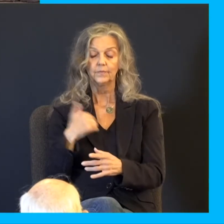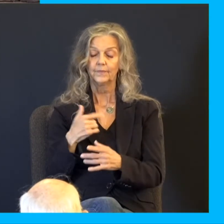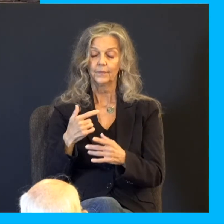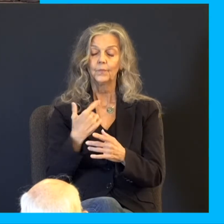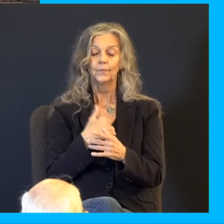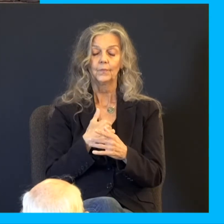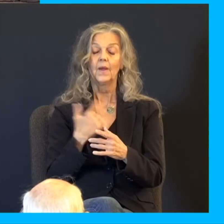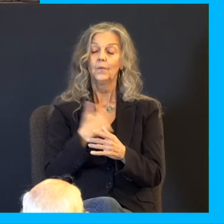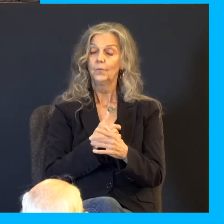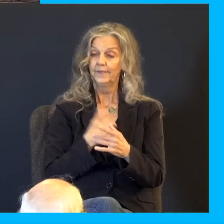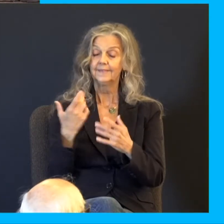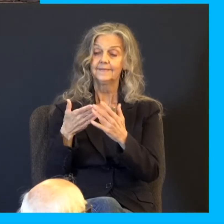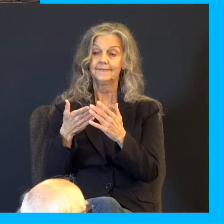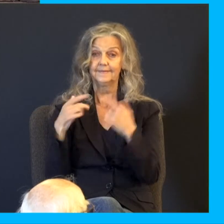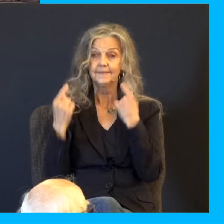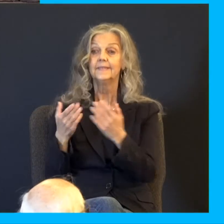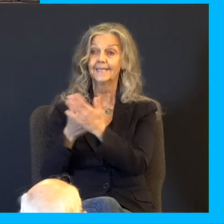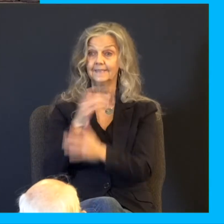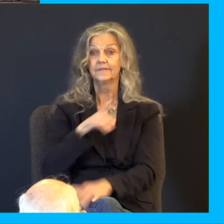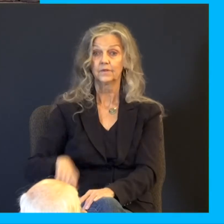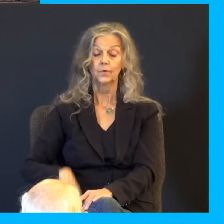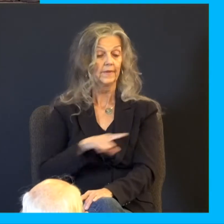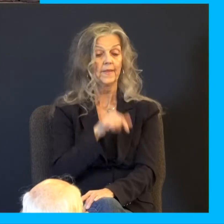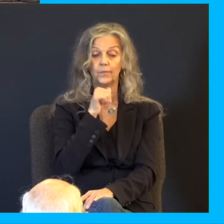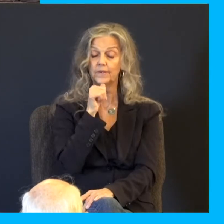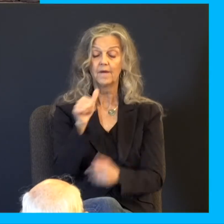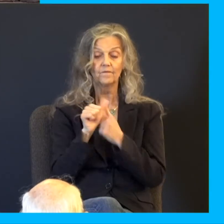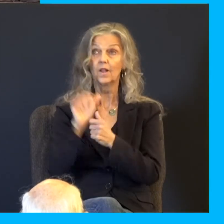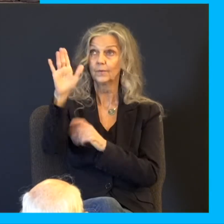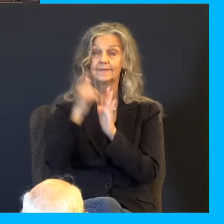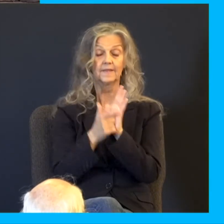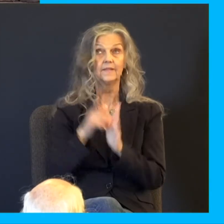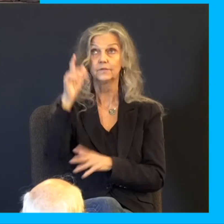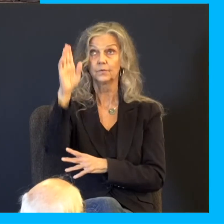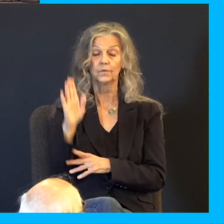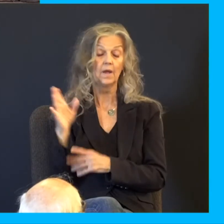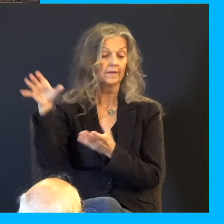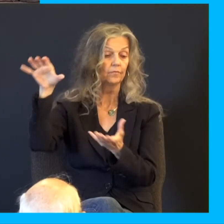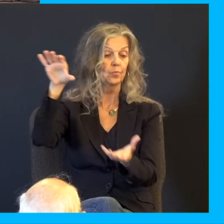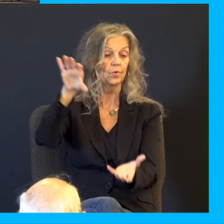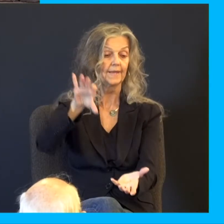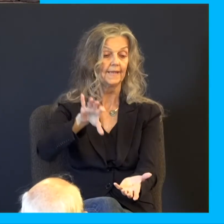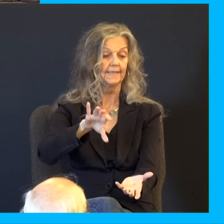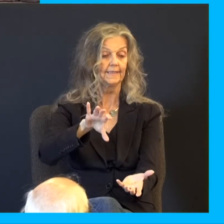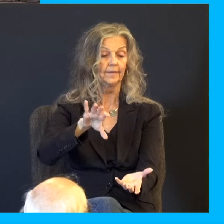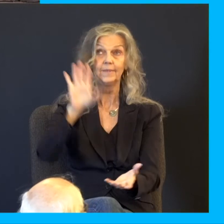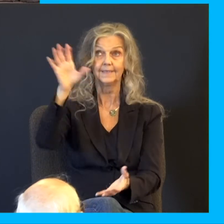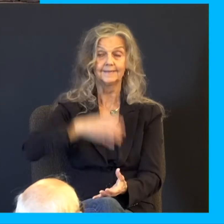not walk in his ways, neither were they obedient unto his law. So therefore, he hath poured out upon him the fury of his anger and the strength